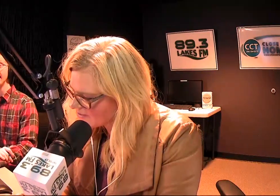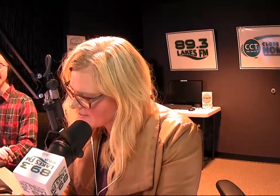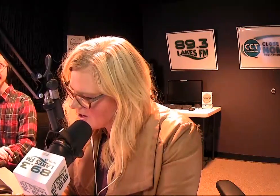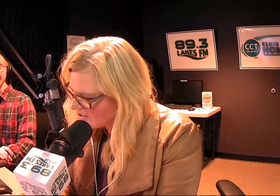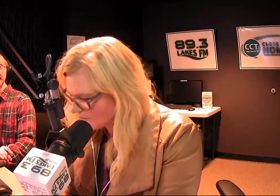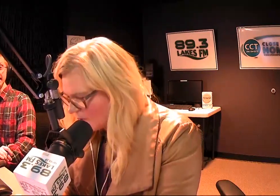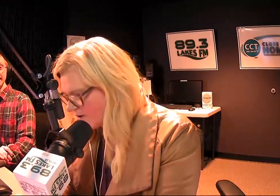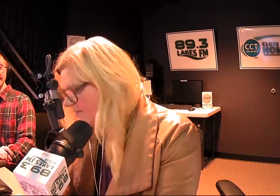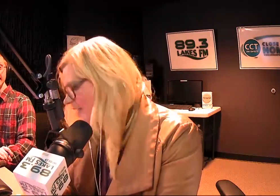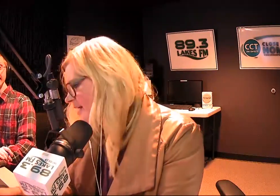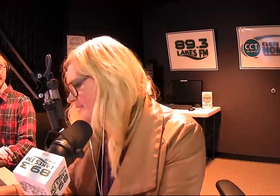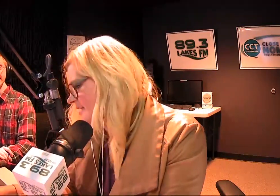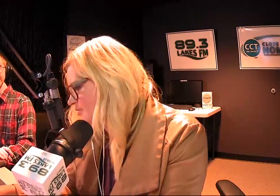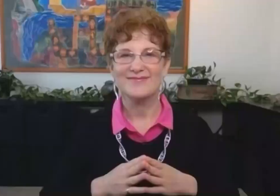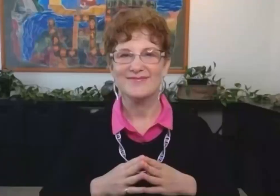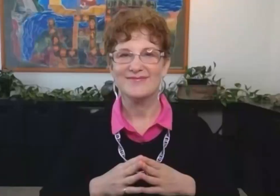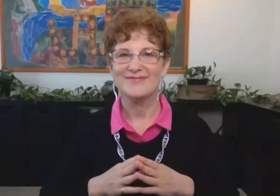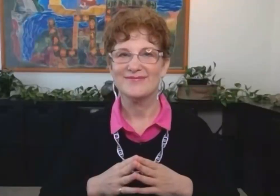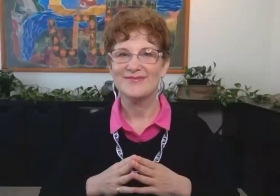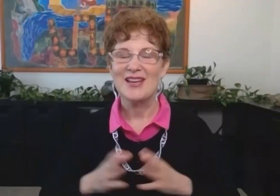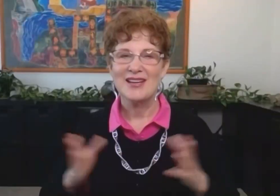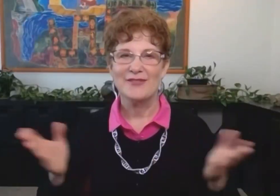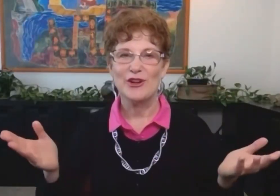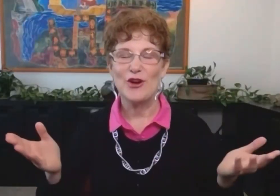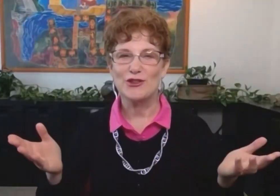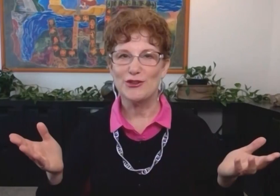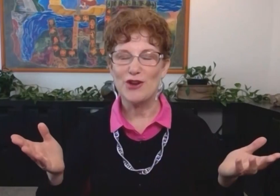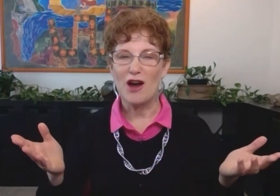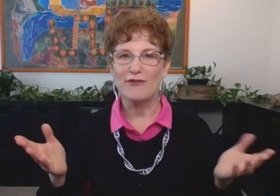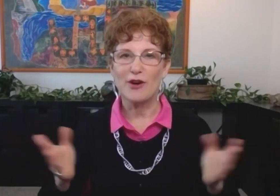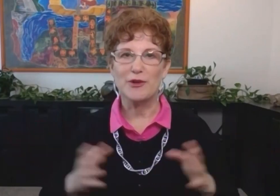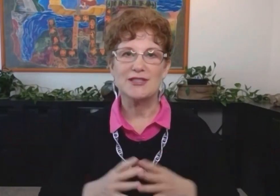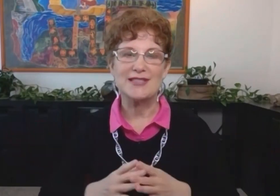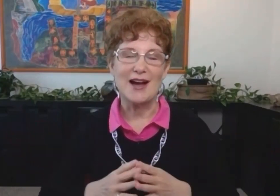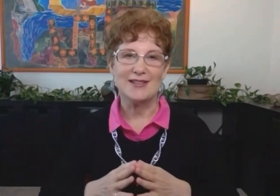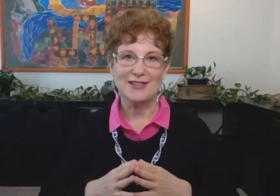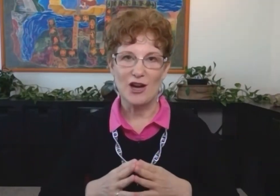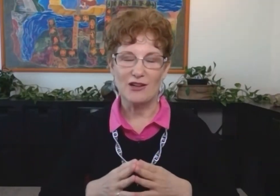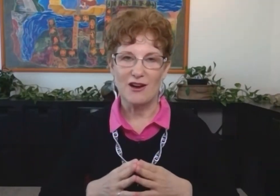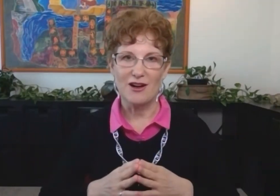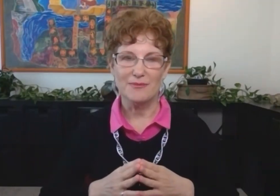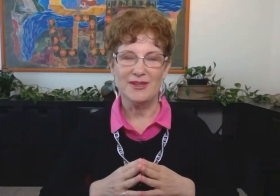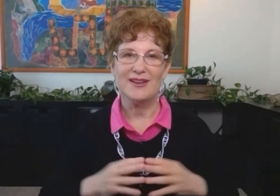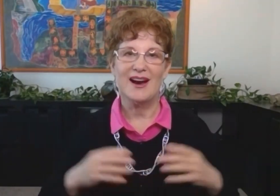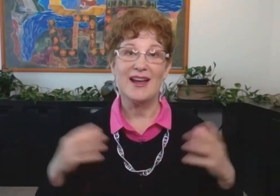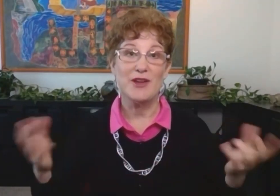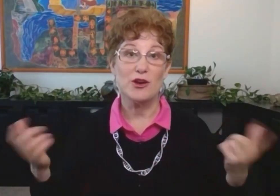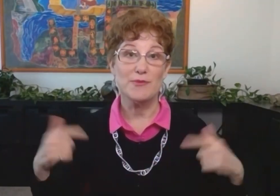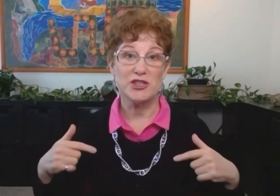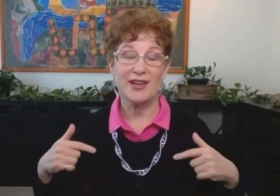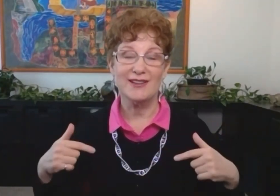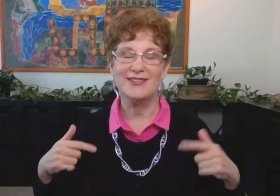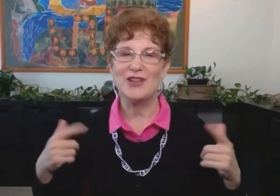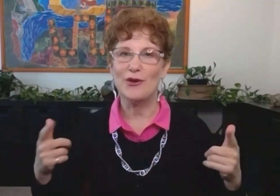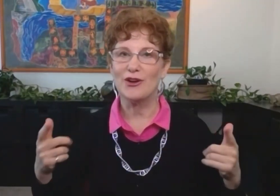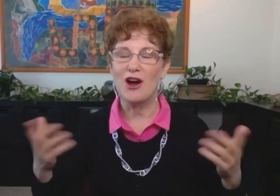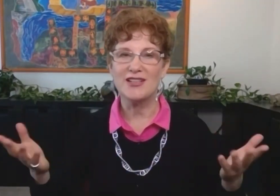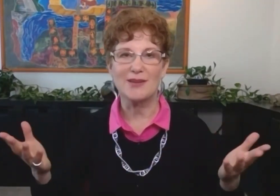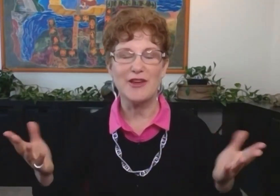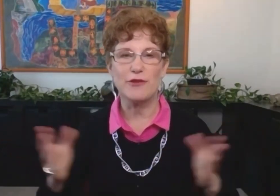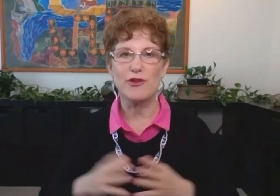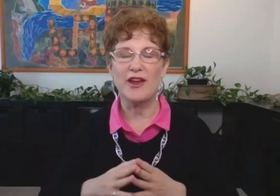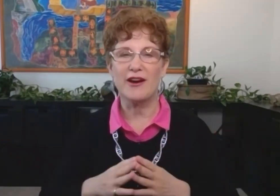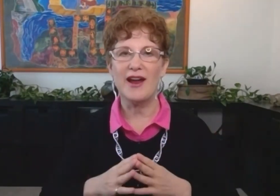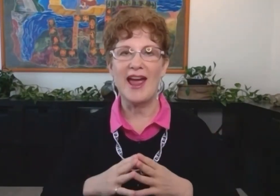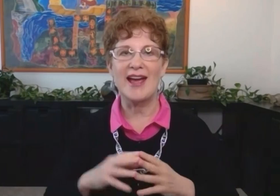and our viewers? And also, where can they contact you? You go to nonverbalscience.com. I am here in Michigan, so